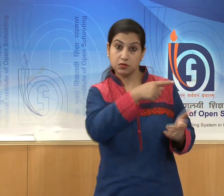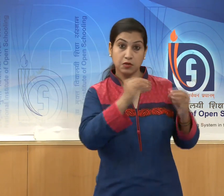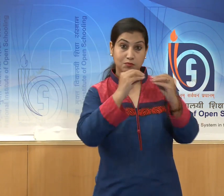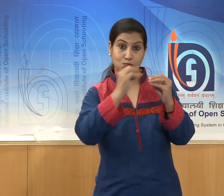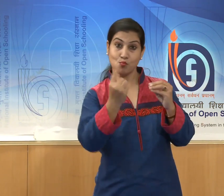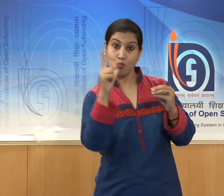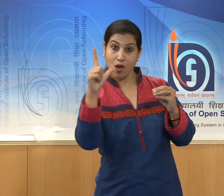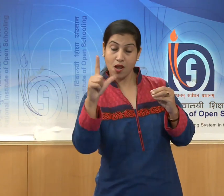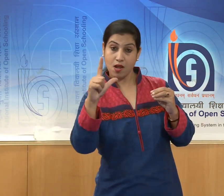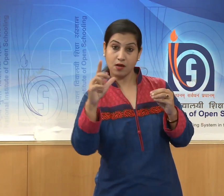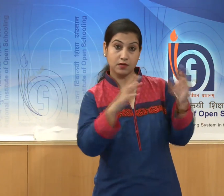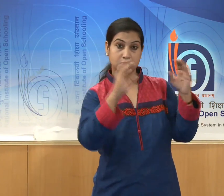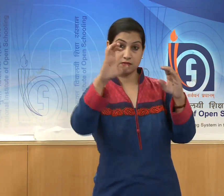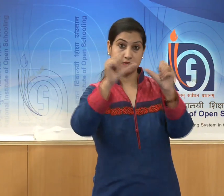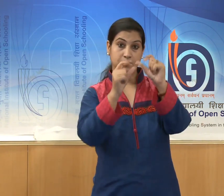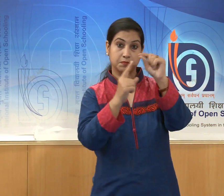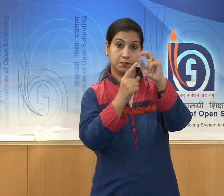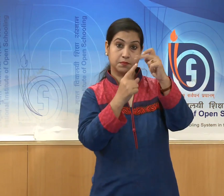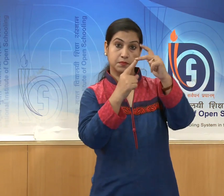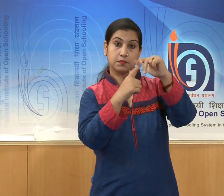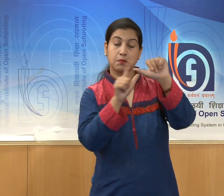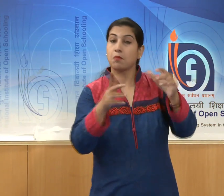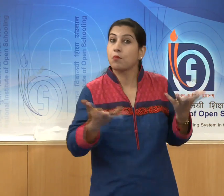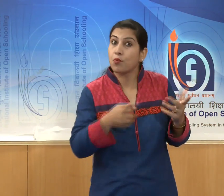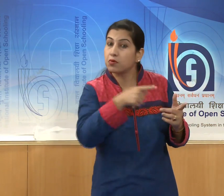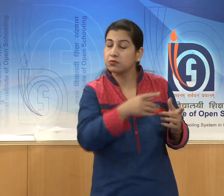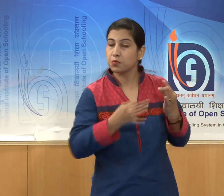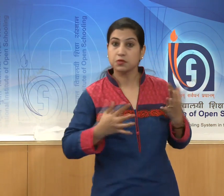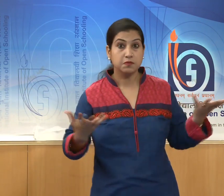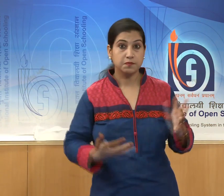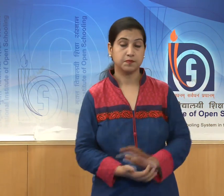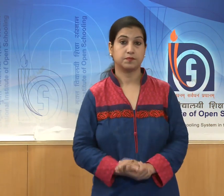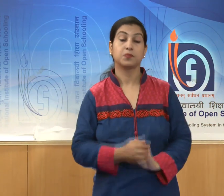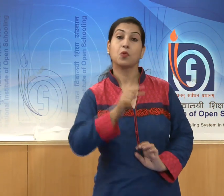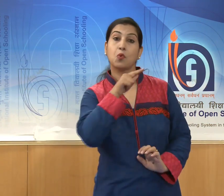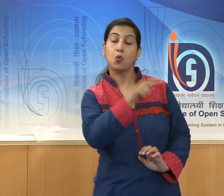is its extremely